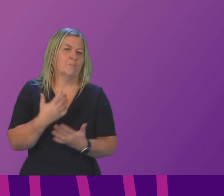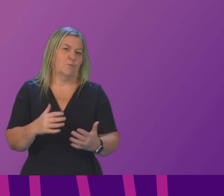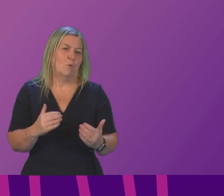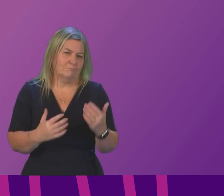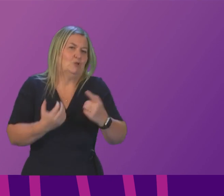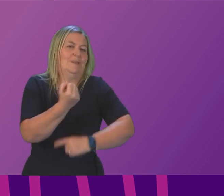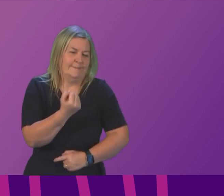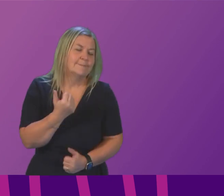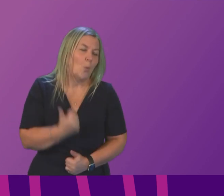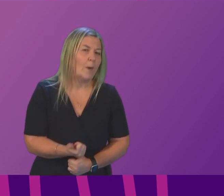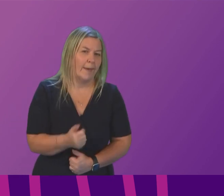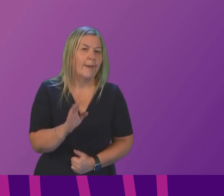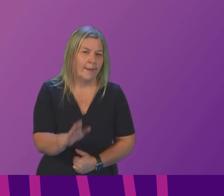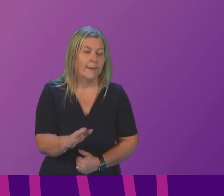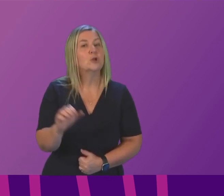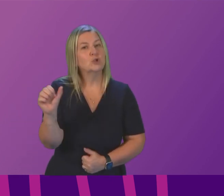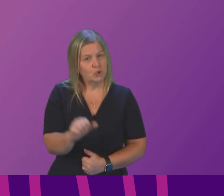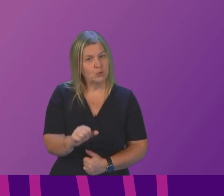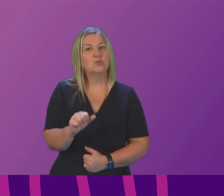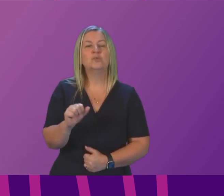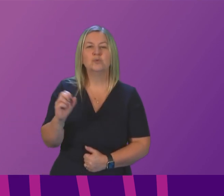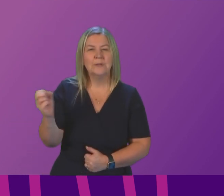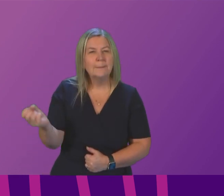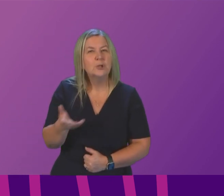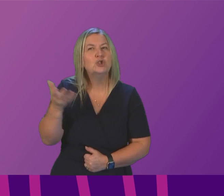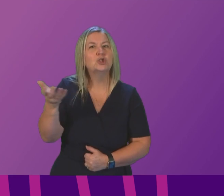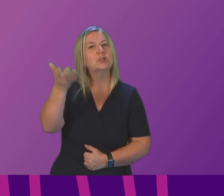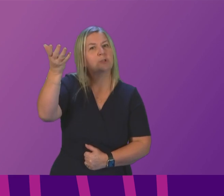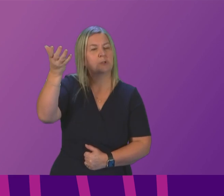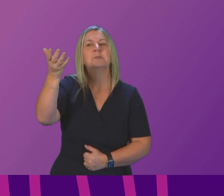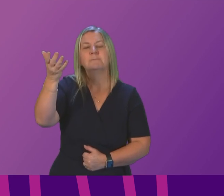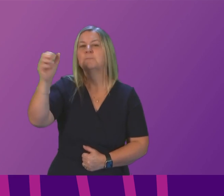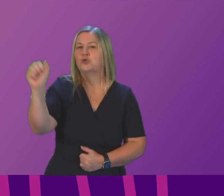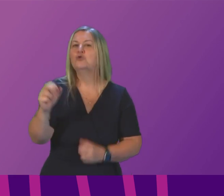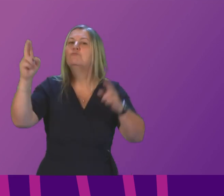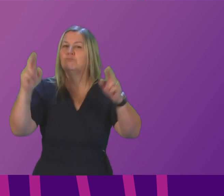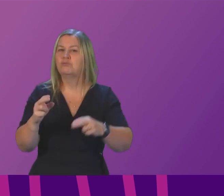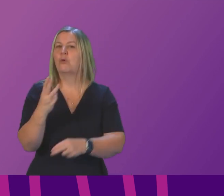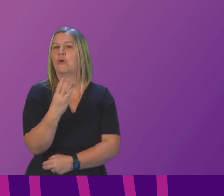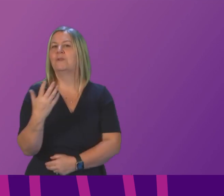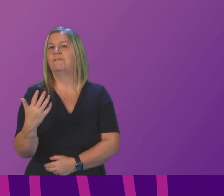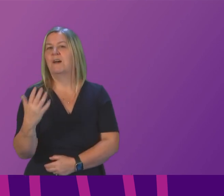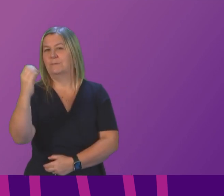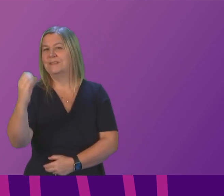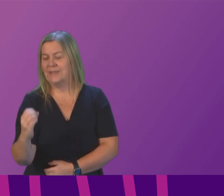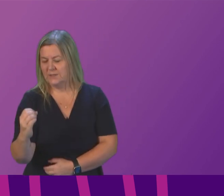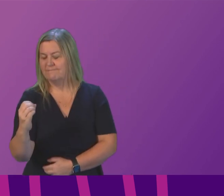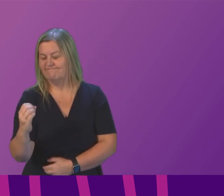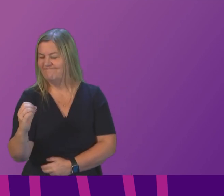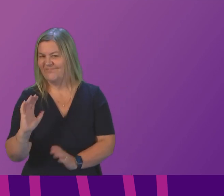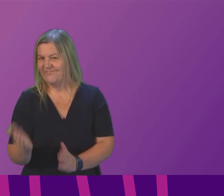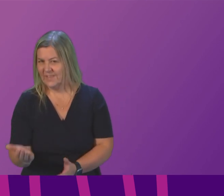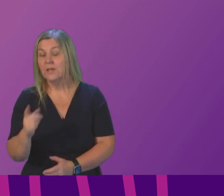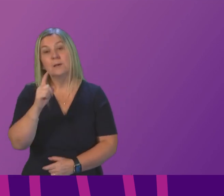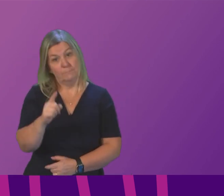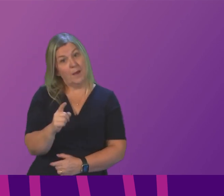those we should have cut emissions by 55% if we had hit our targets we have not done that but we have cut emissions by 51